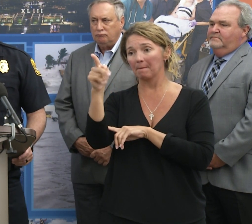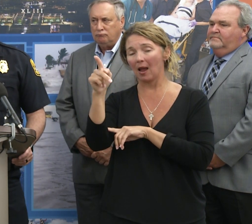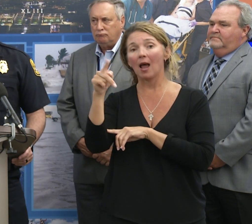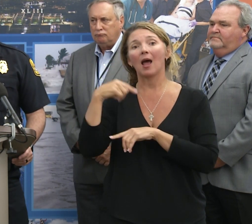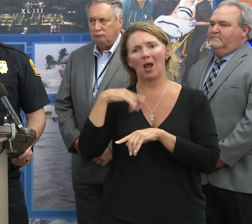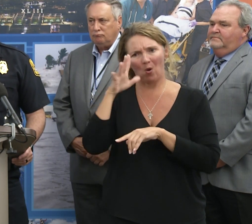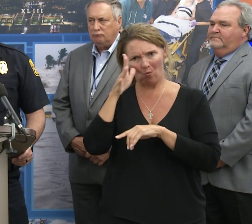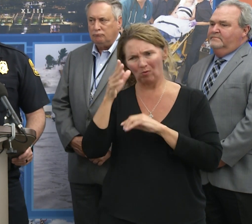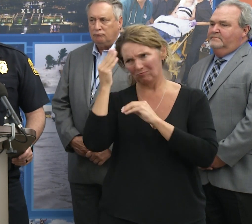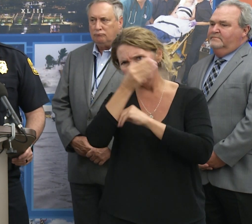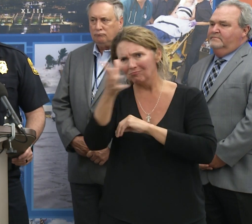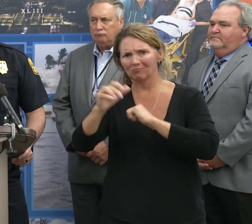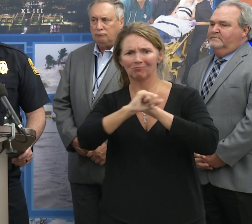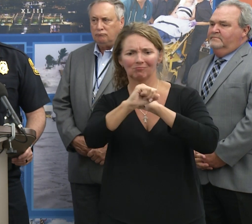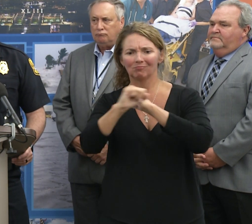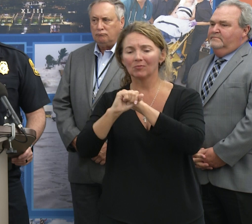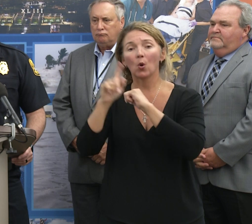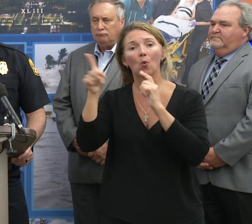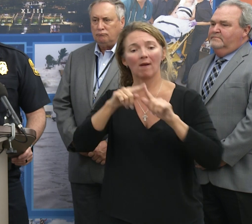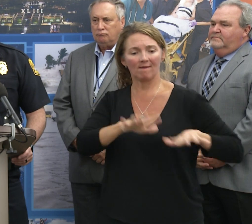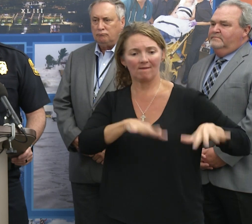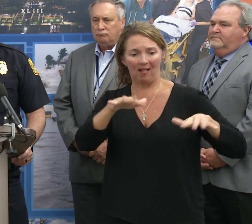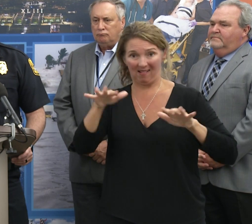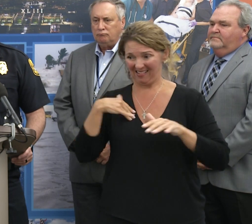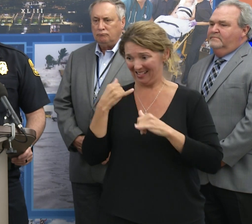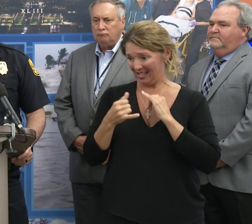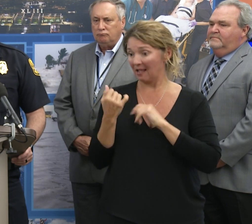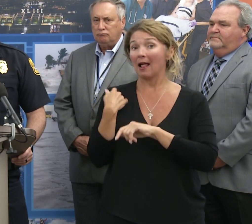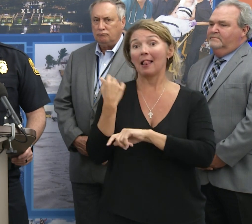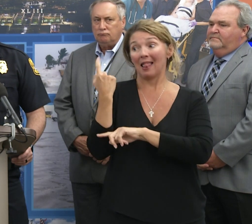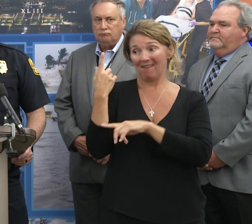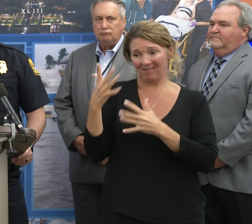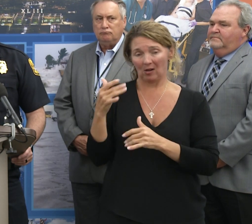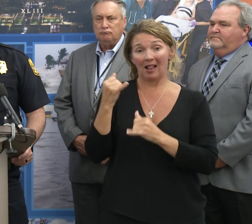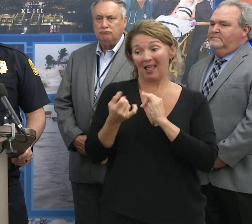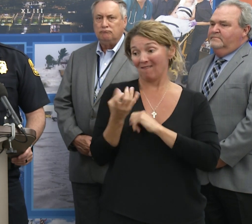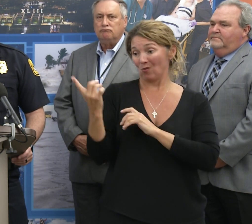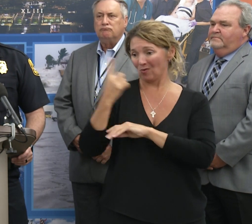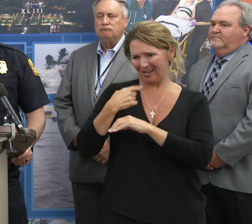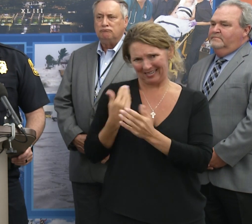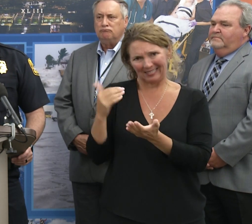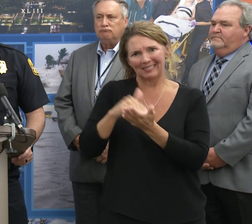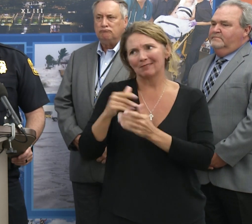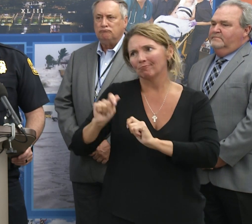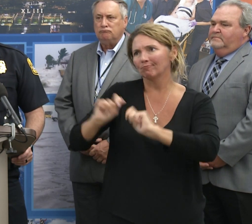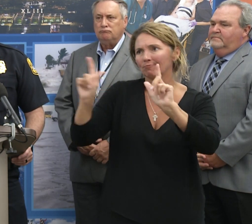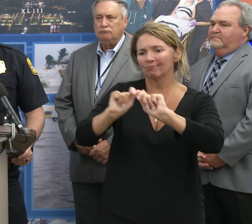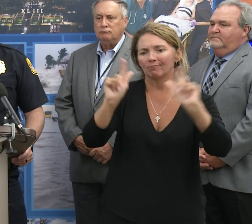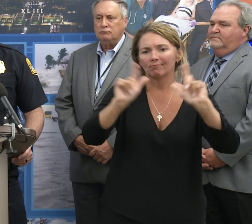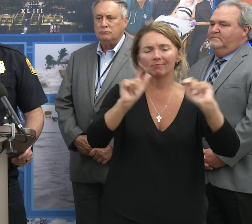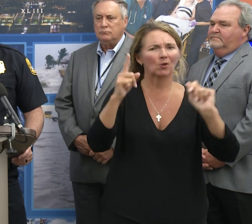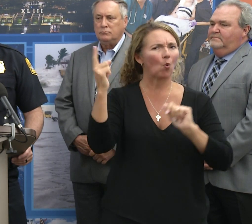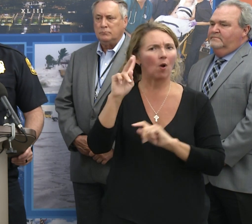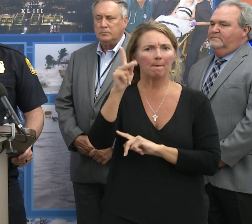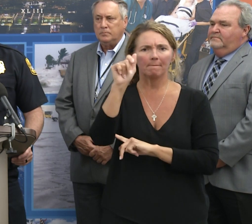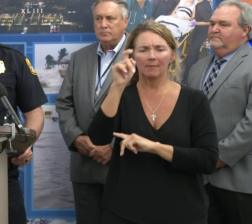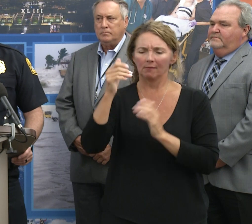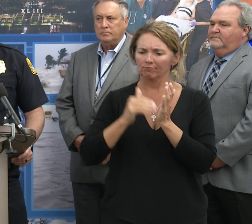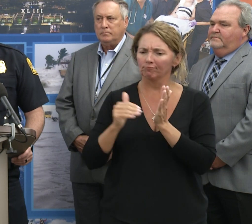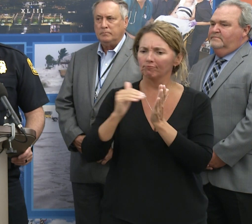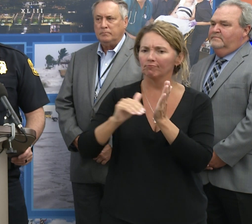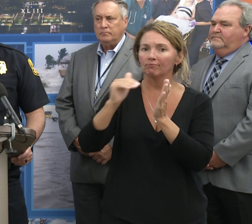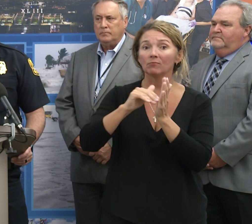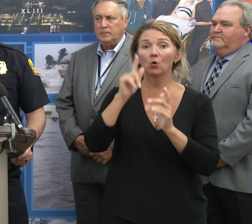the areas are flooding. We've been doing that the last couple of days. We did it last year, but it keeps everybody. It's, it's routinely updated from the